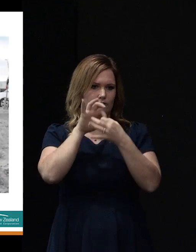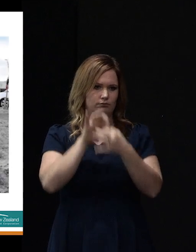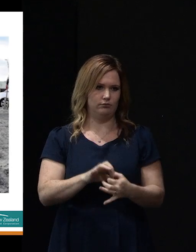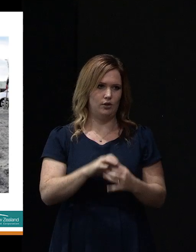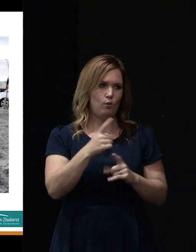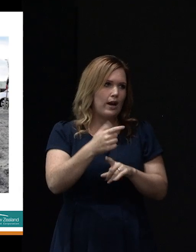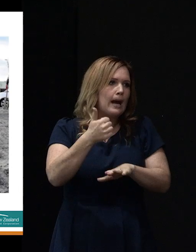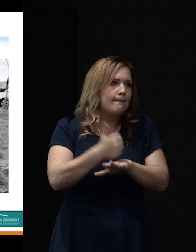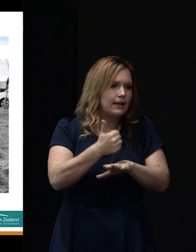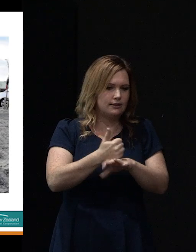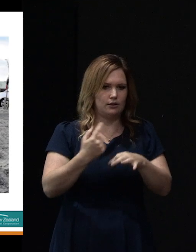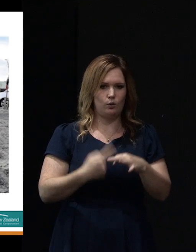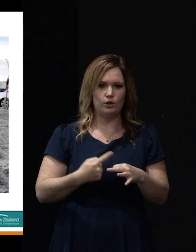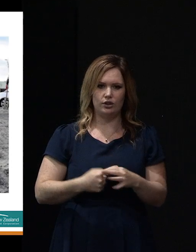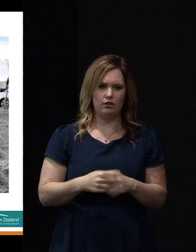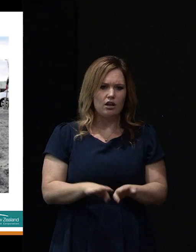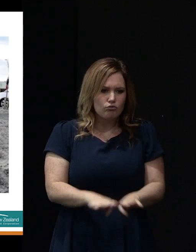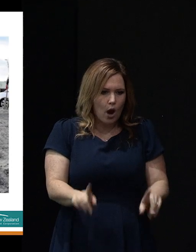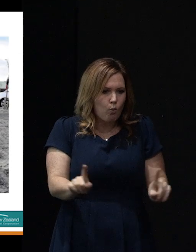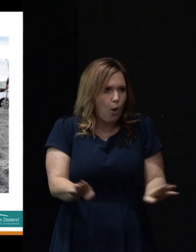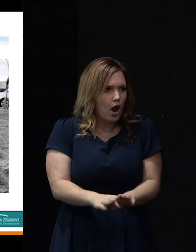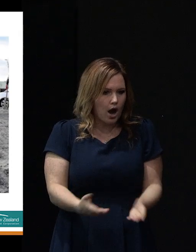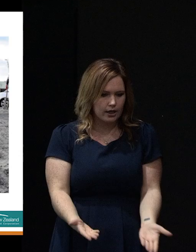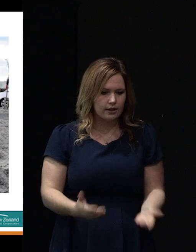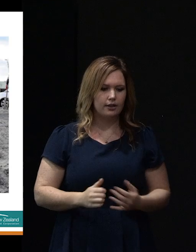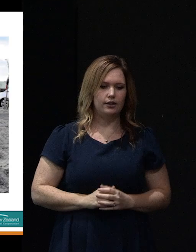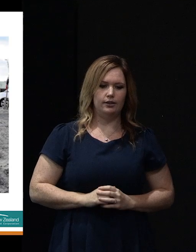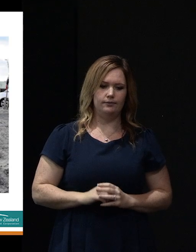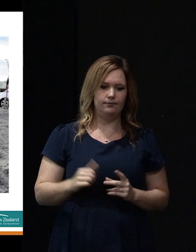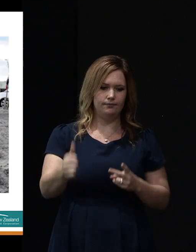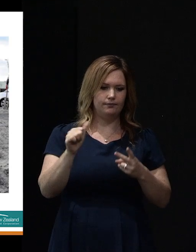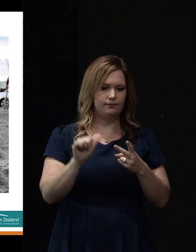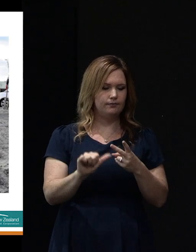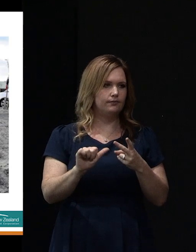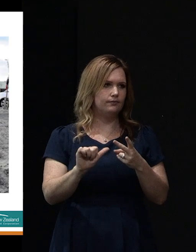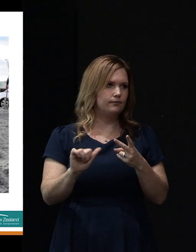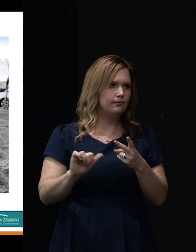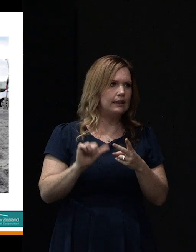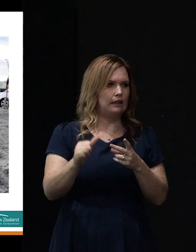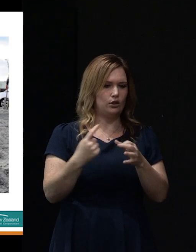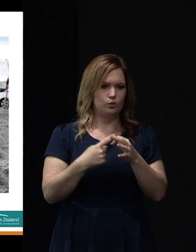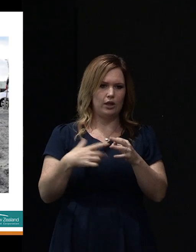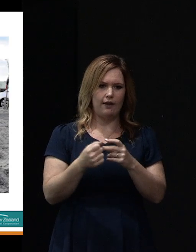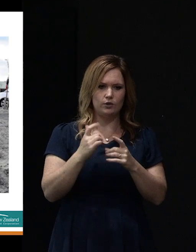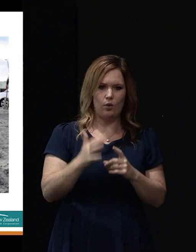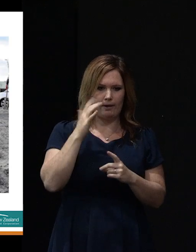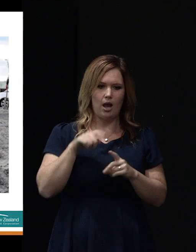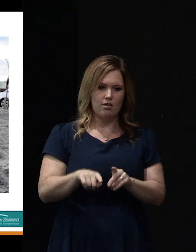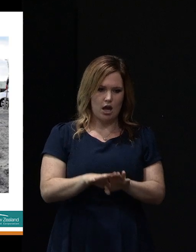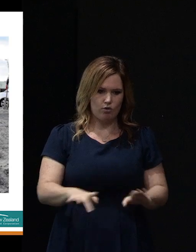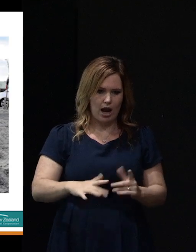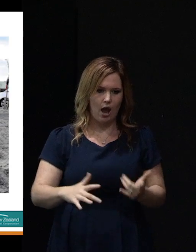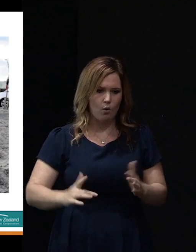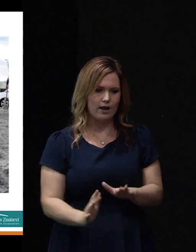one fundamental question. What's the ground like? And then the second part of that question is, how does that then influence what happens to the